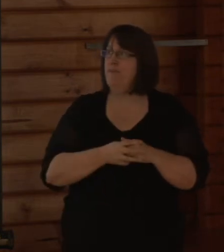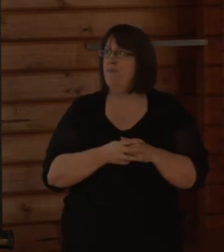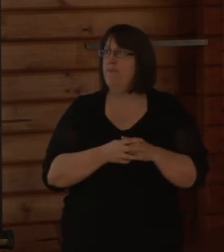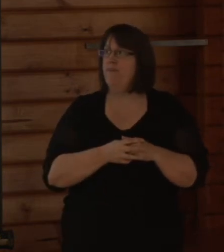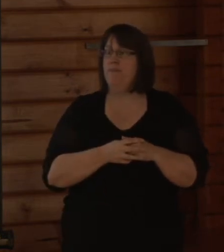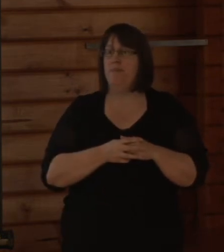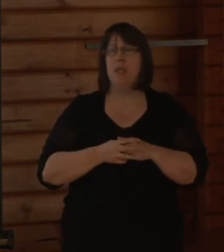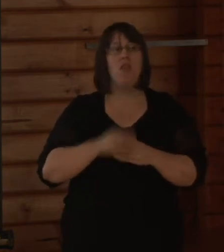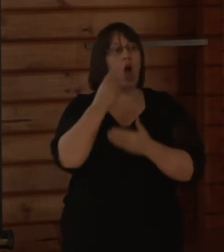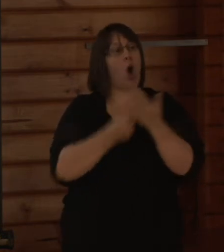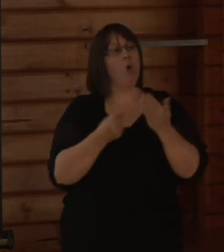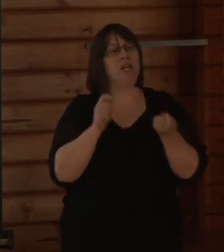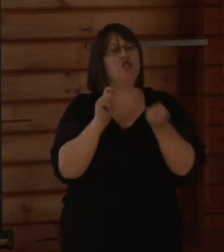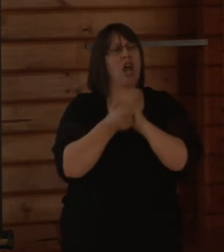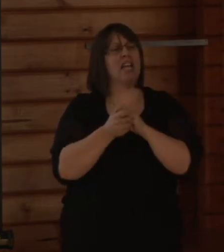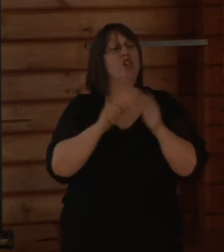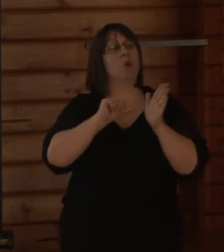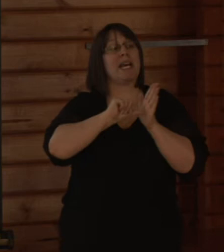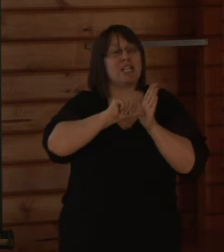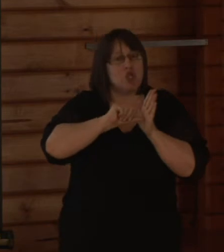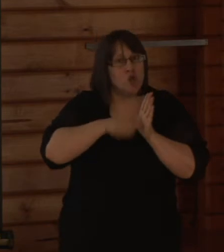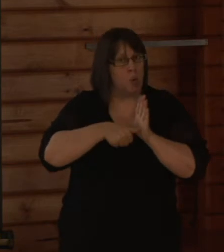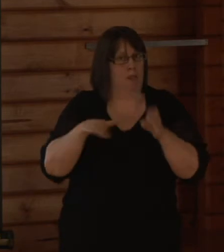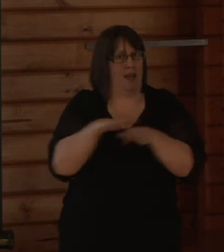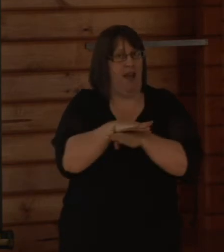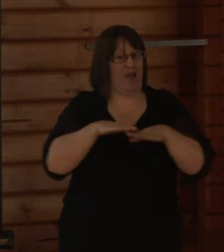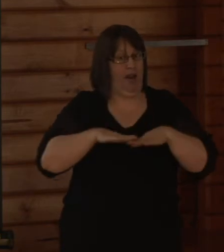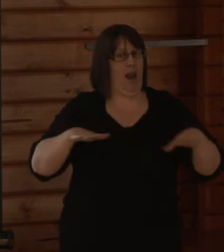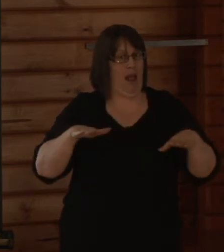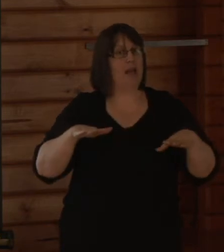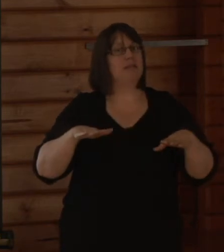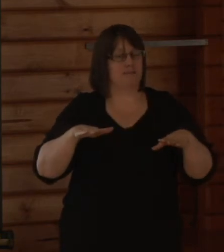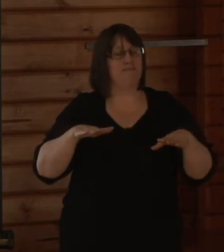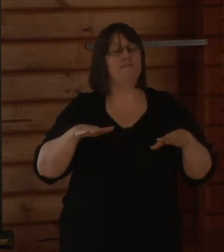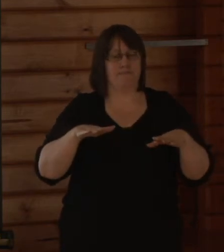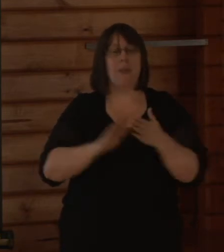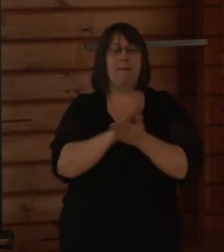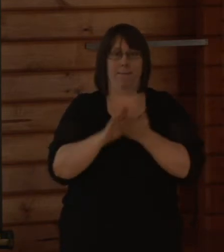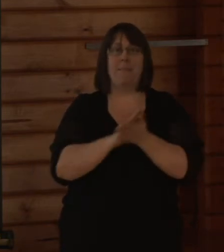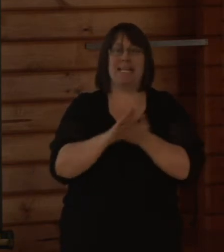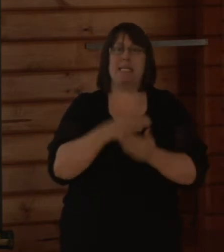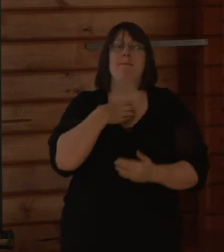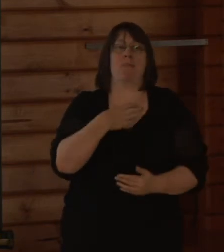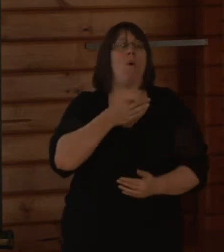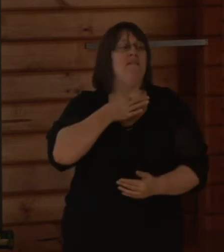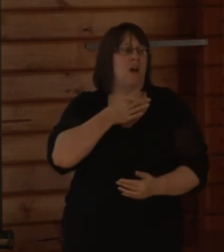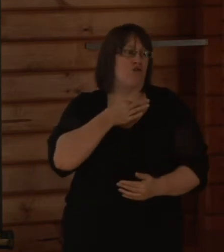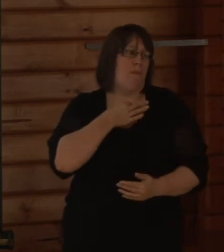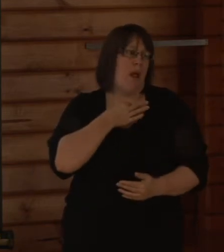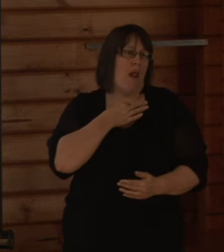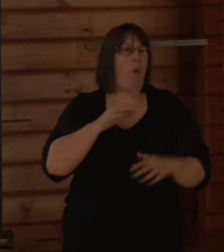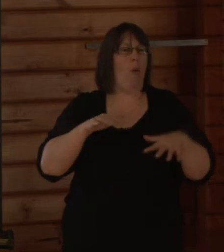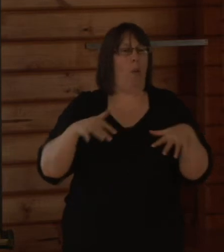to the insured land, which I showed you in that previous slide, that result from that land becoming more vulnerable to flooding